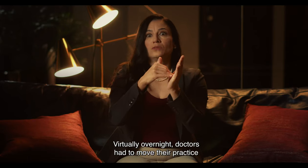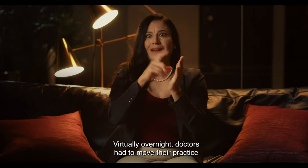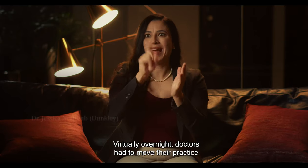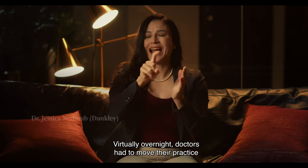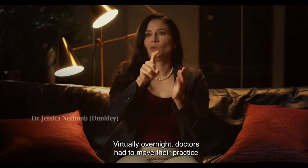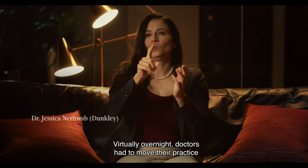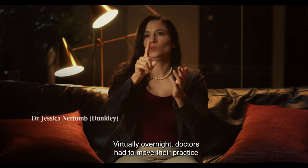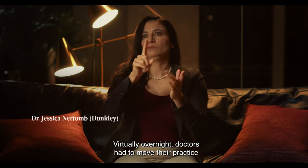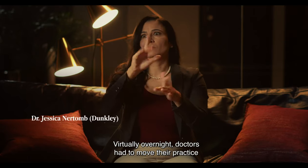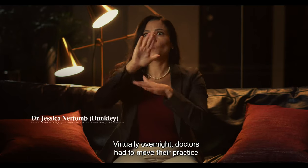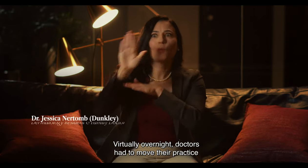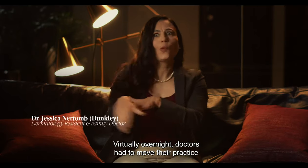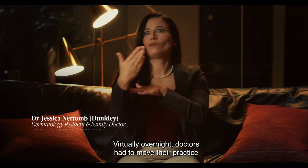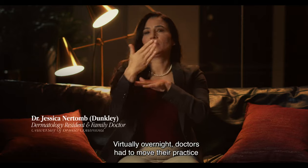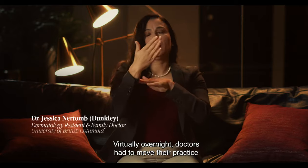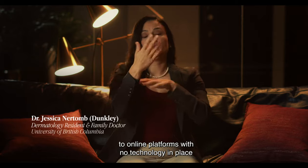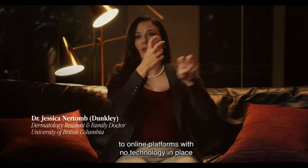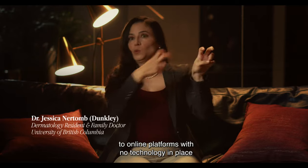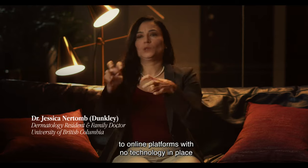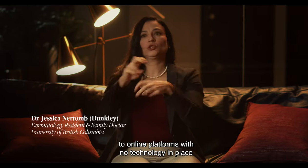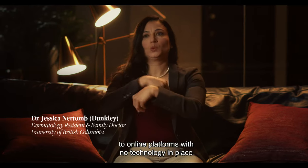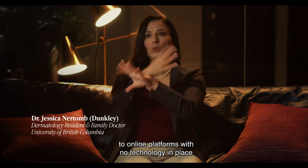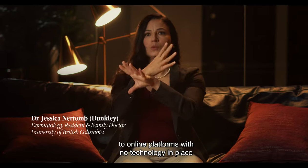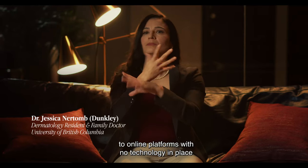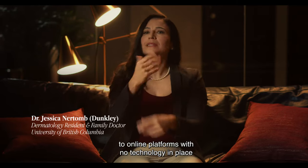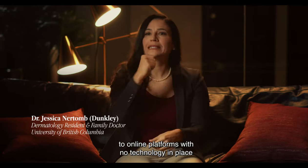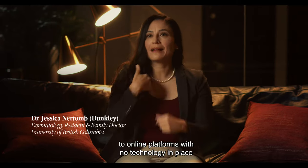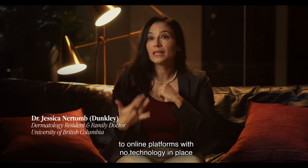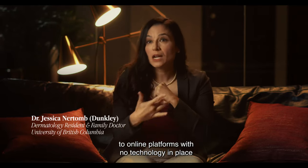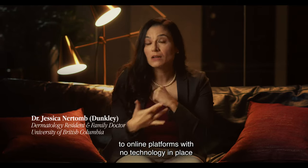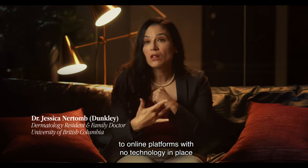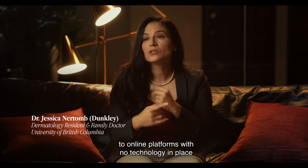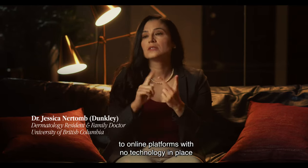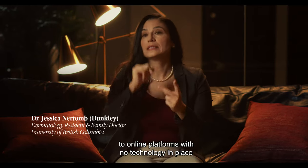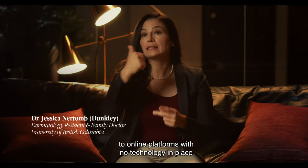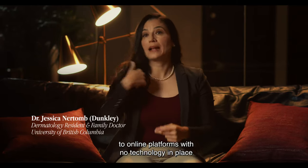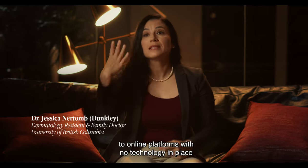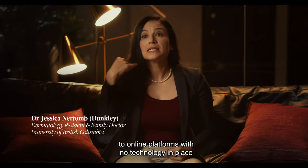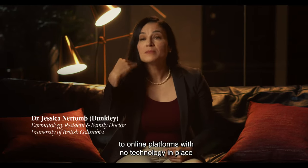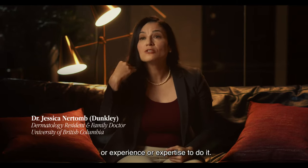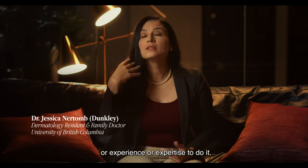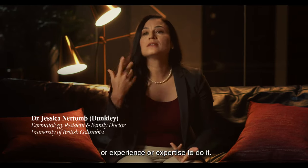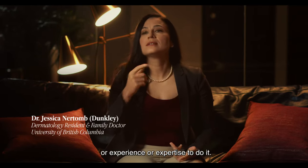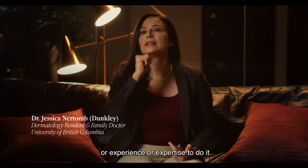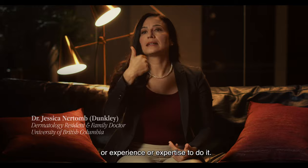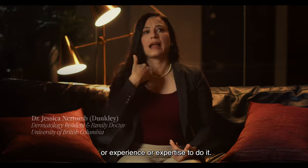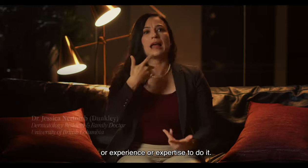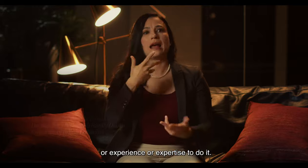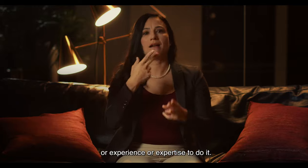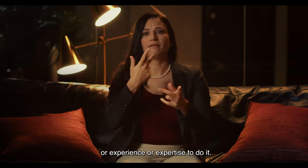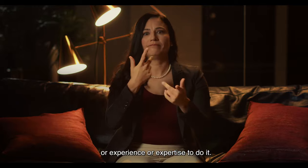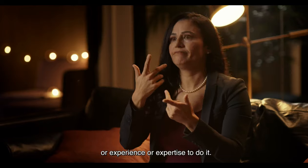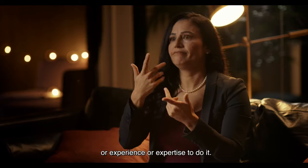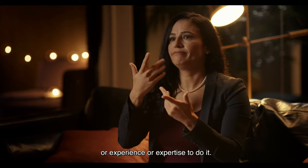Virtually overnight, doctors had to move their practice to online platforms with no technology in place, or experience,